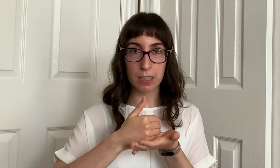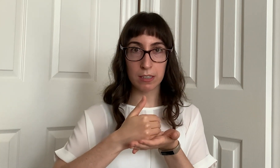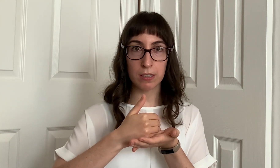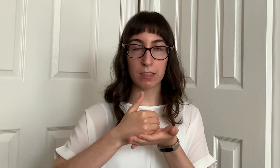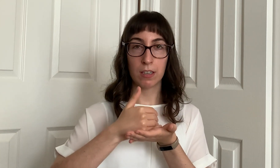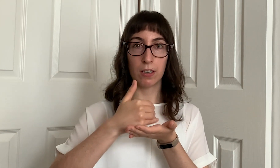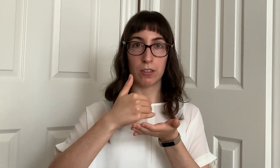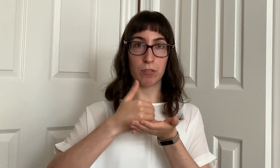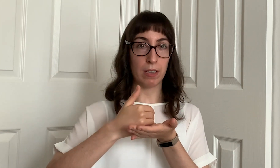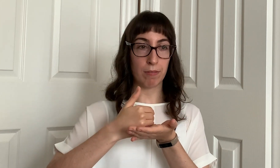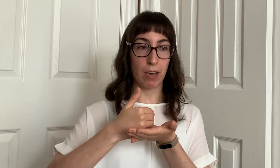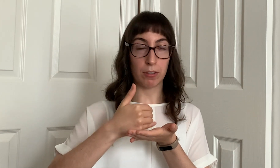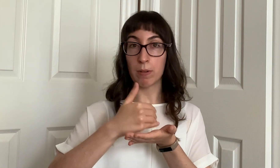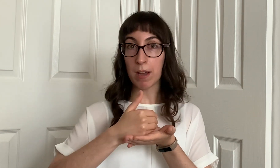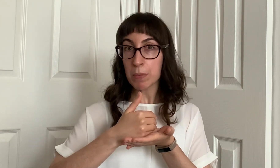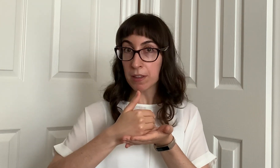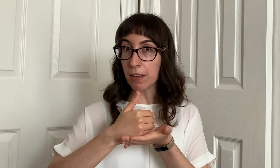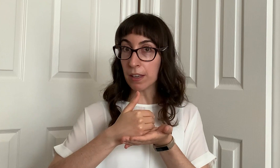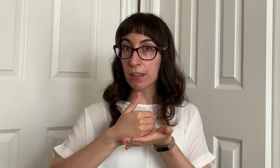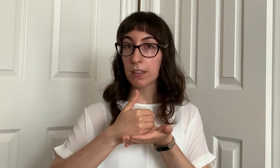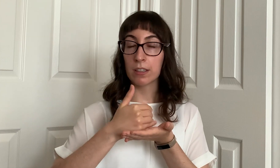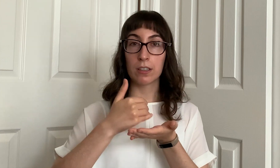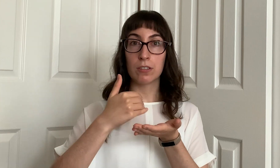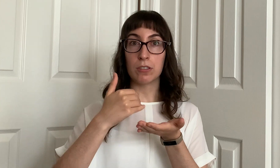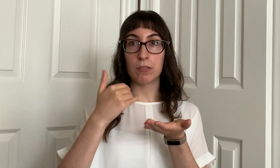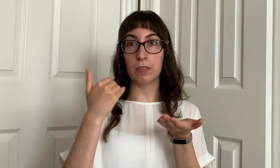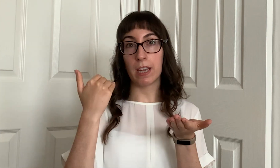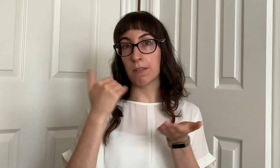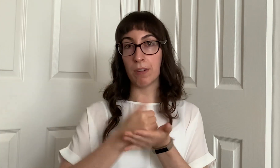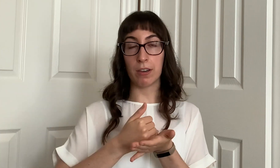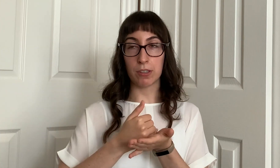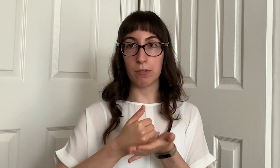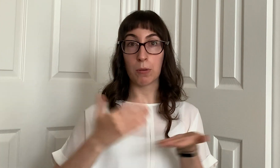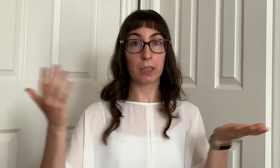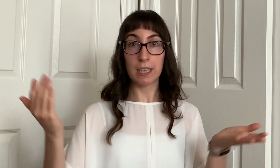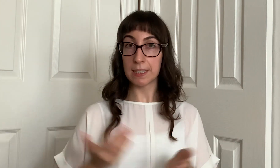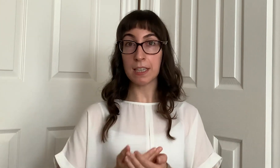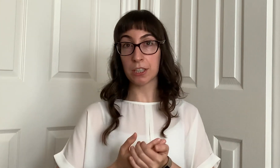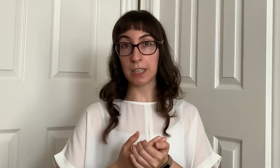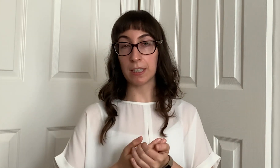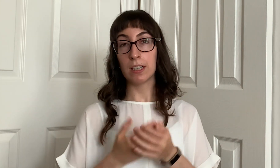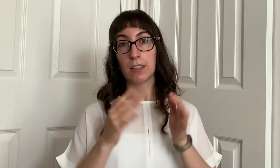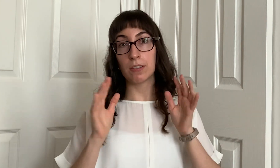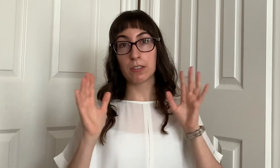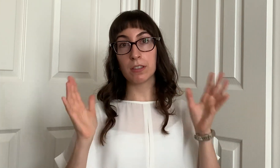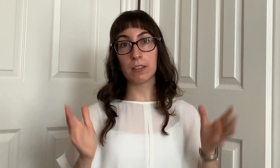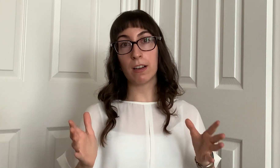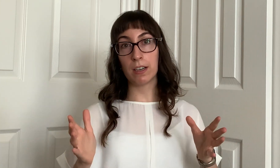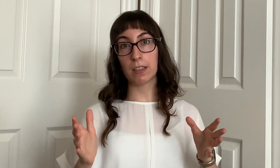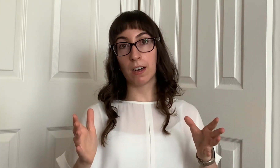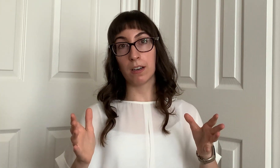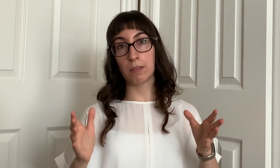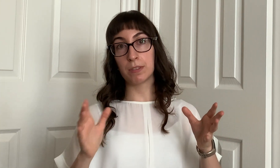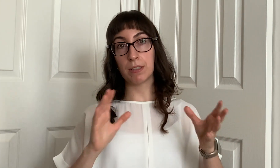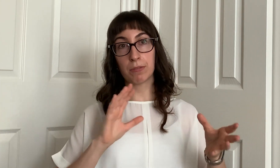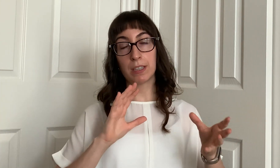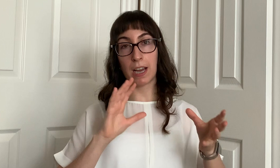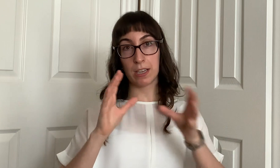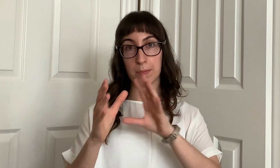justice do they value empathy do they value organization there's a lot of different